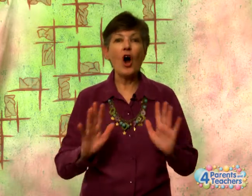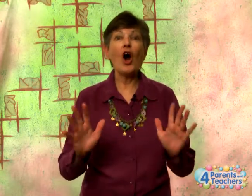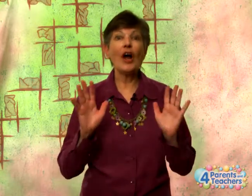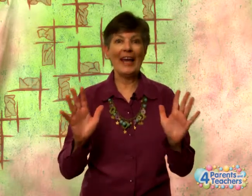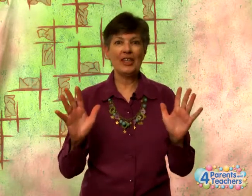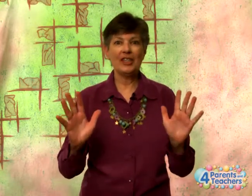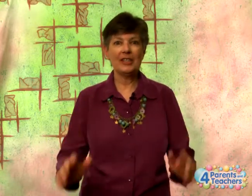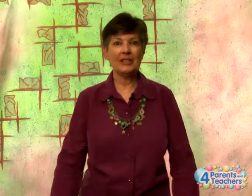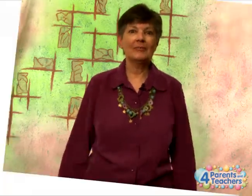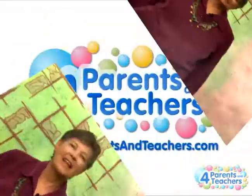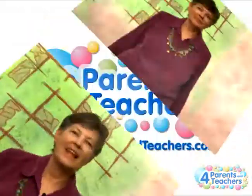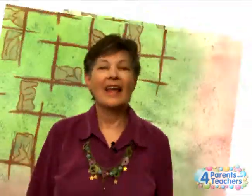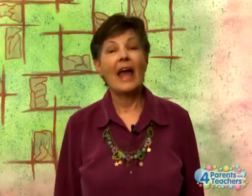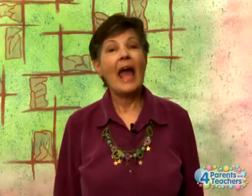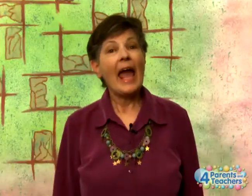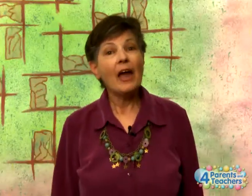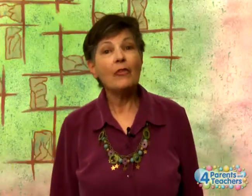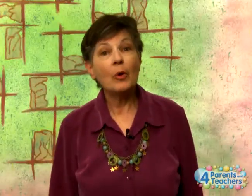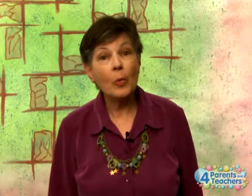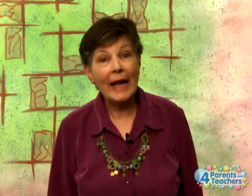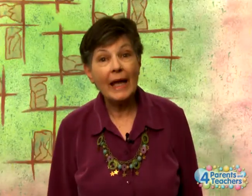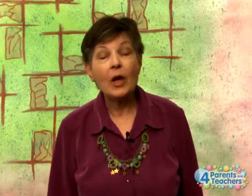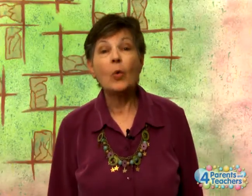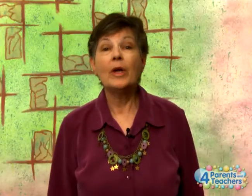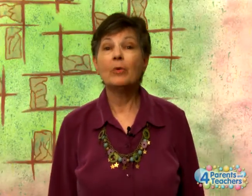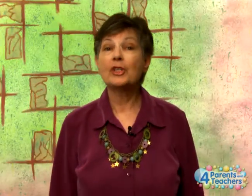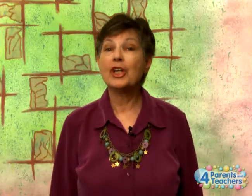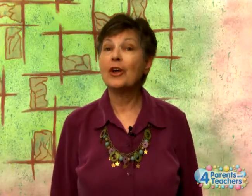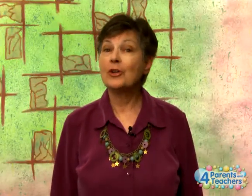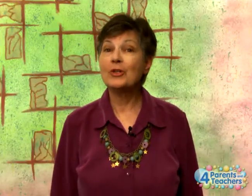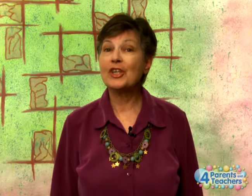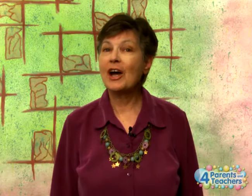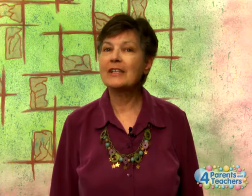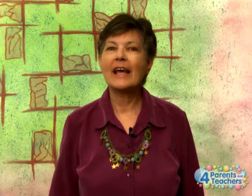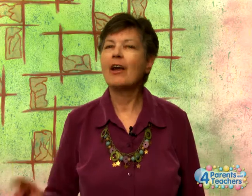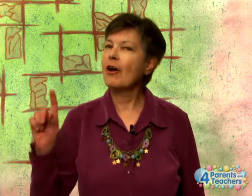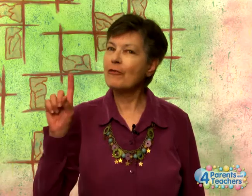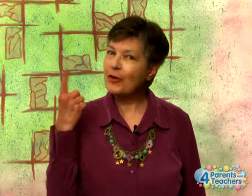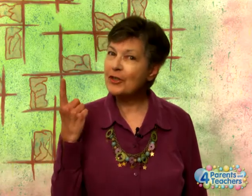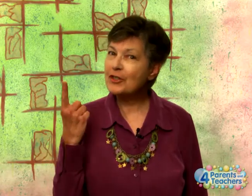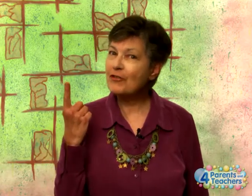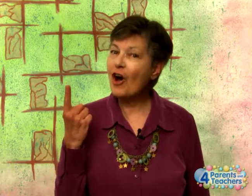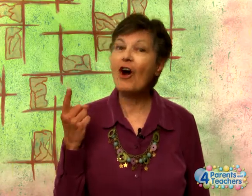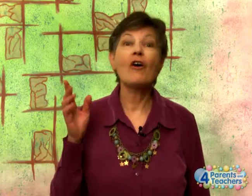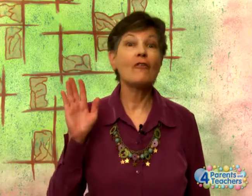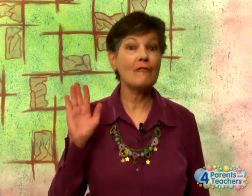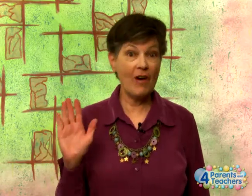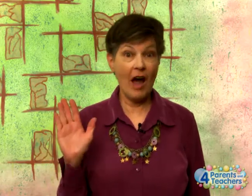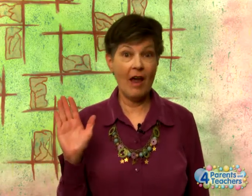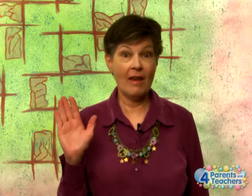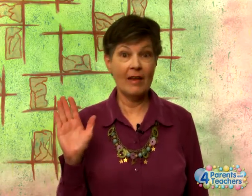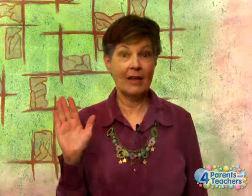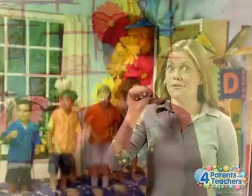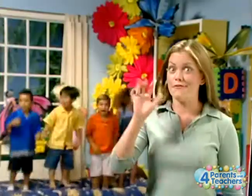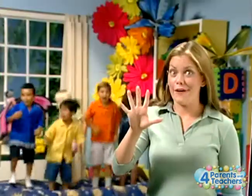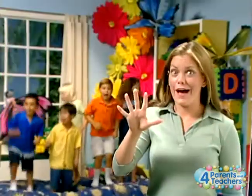all ages. Every week, we will share new songs that are, first of all, fun. Five